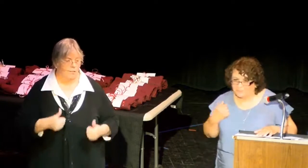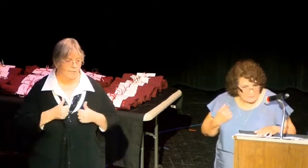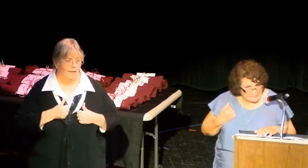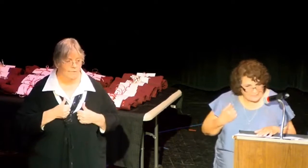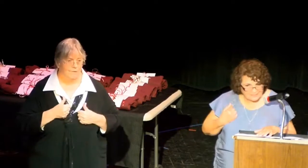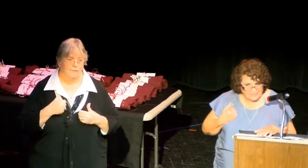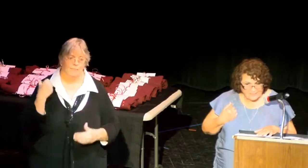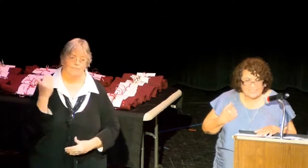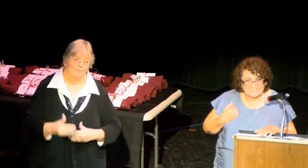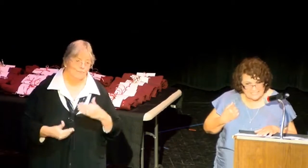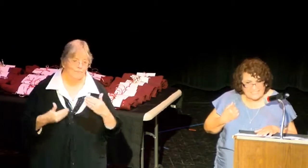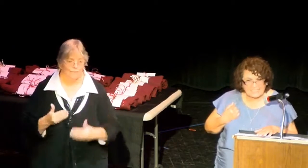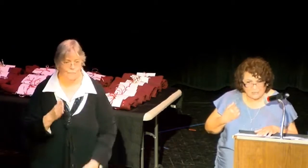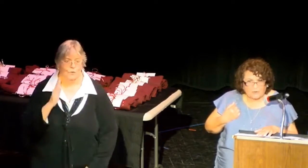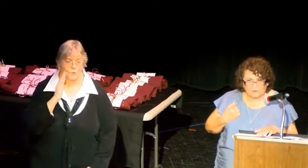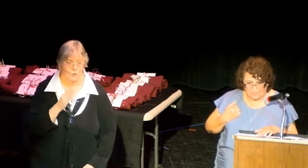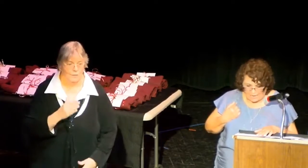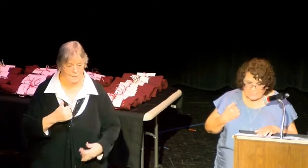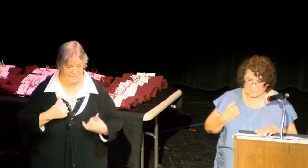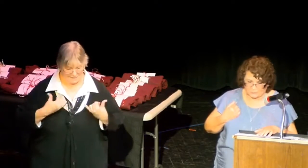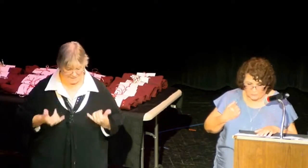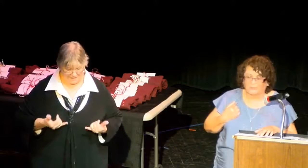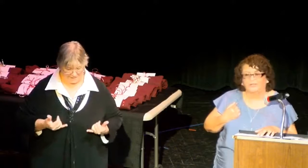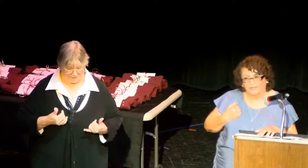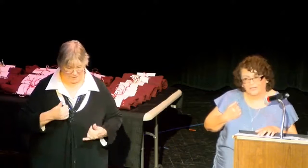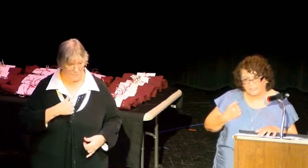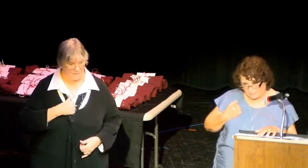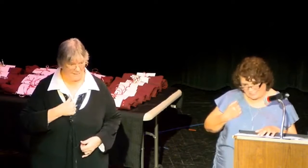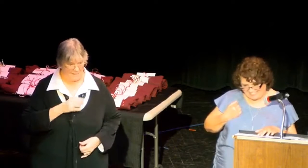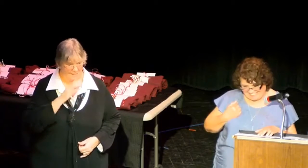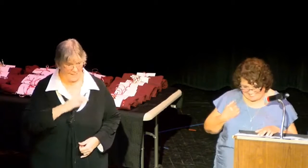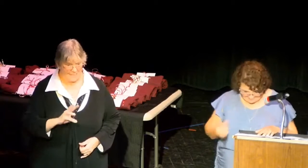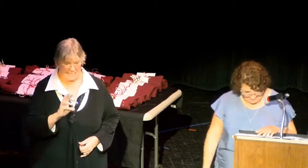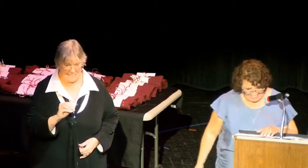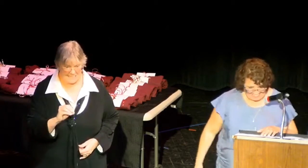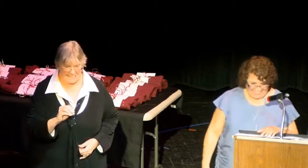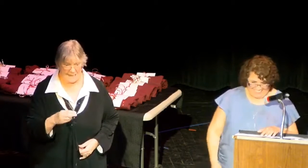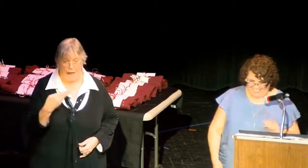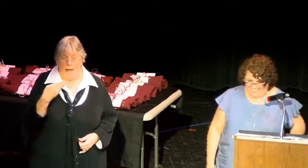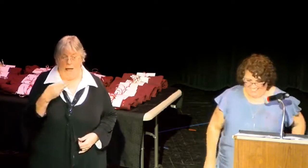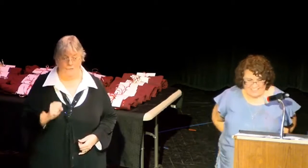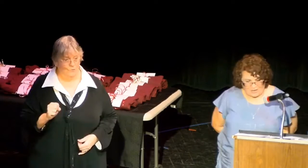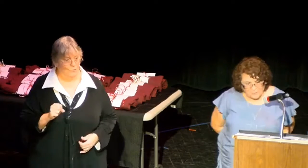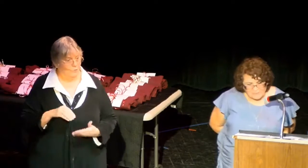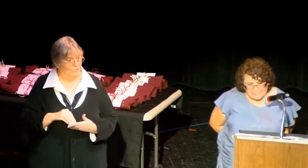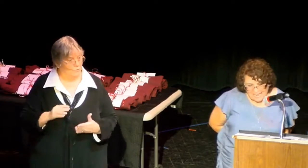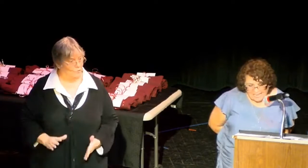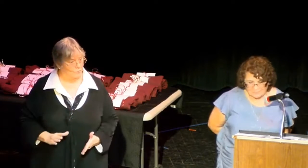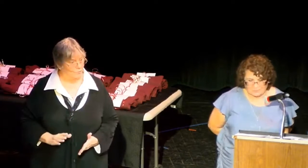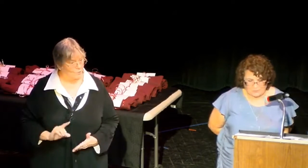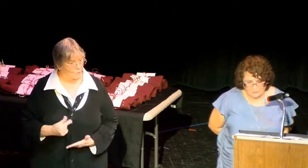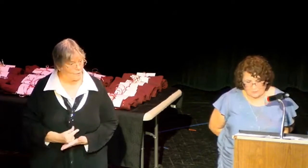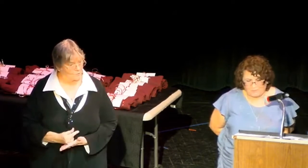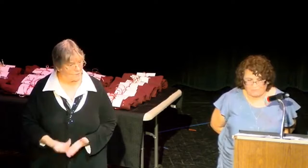and take it from me, a 60-year-old high school student. There will be